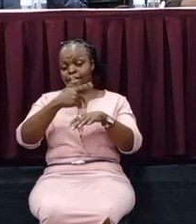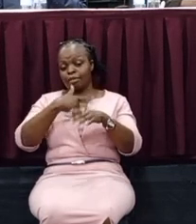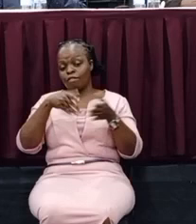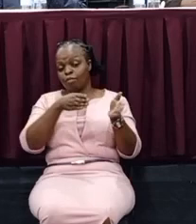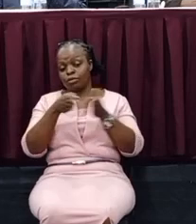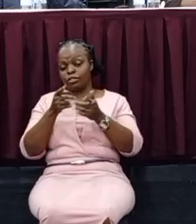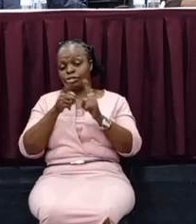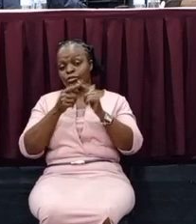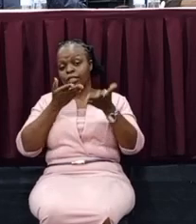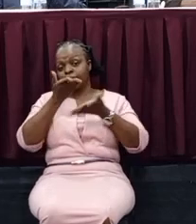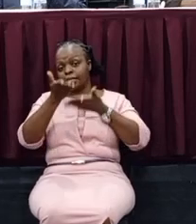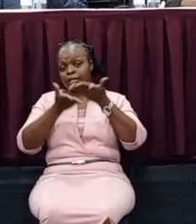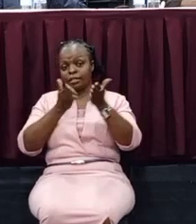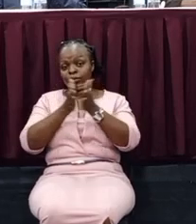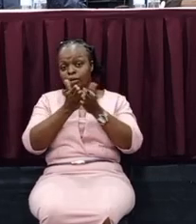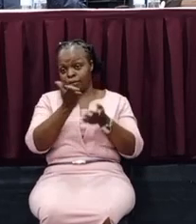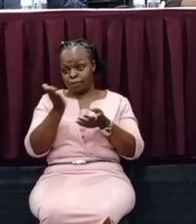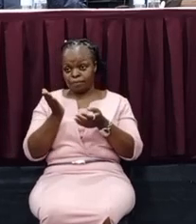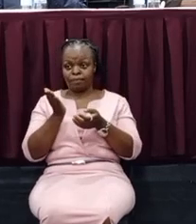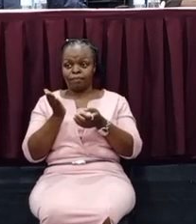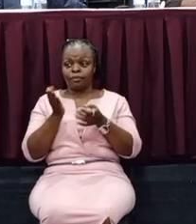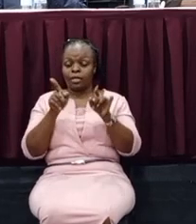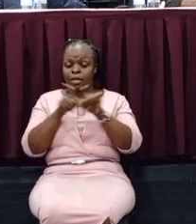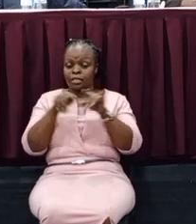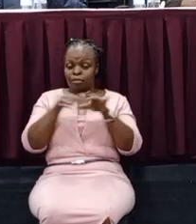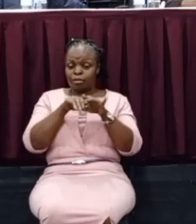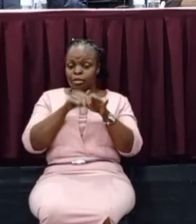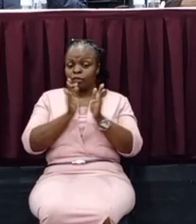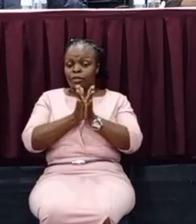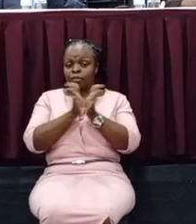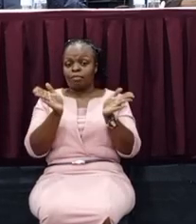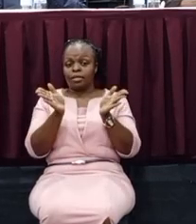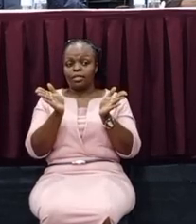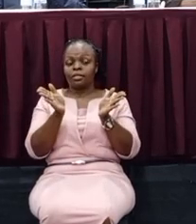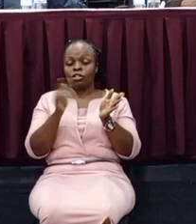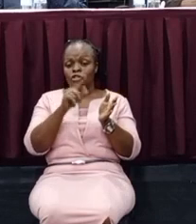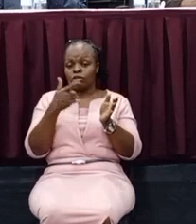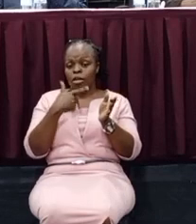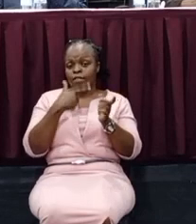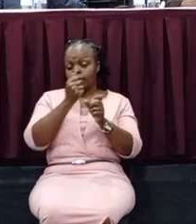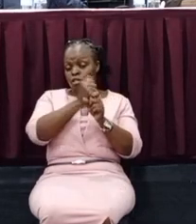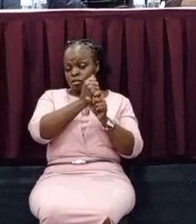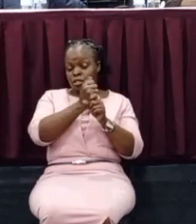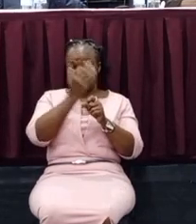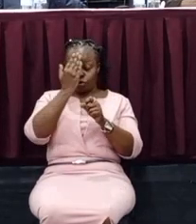interact with you. As members of the public, you have a duty to know what we do, what